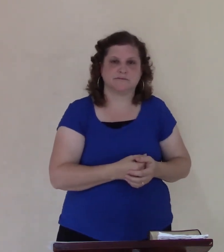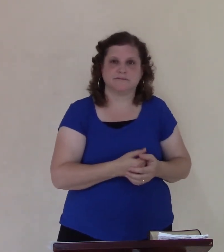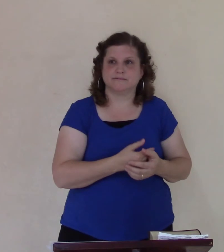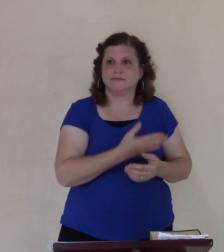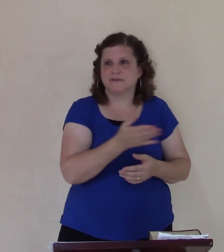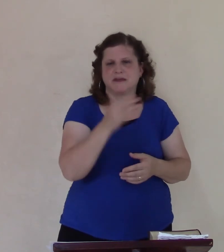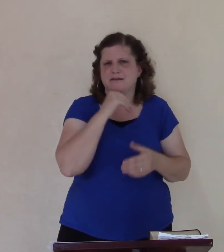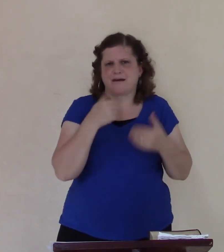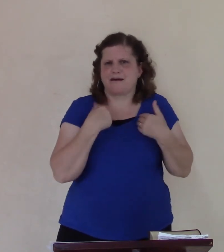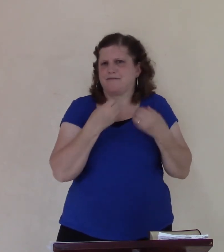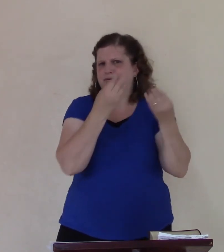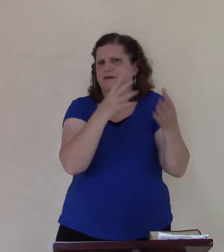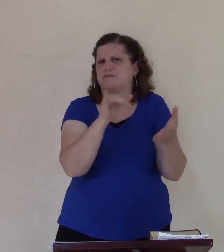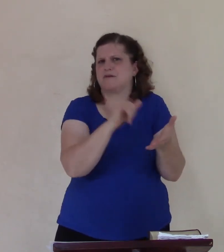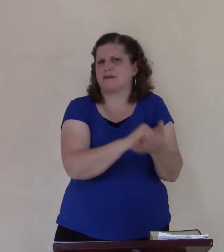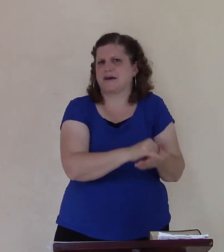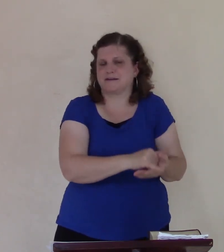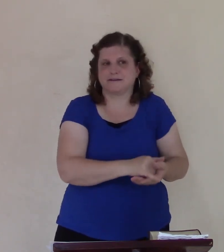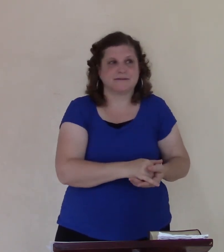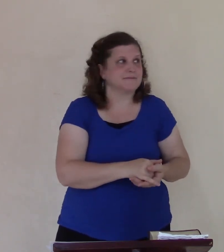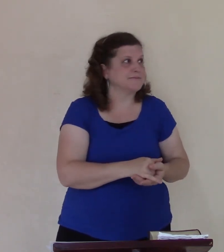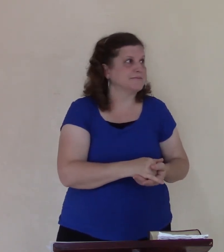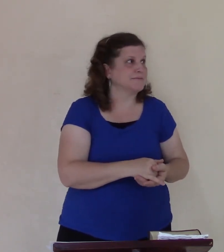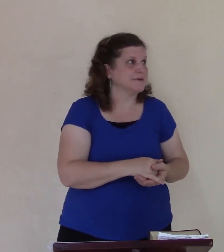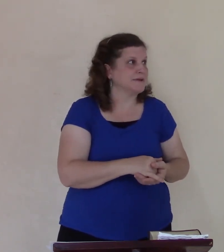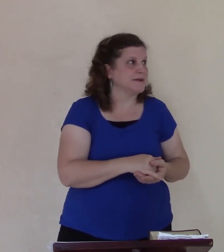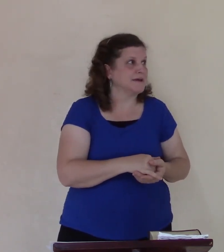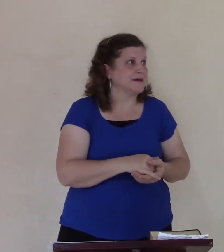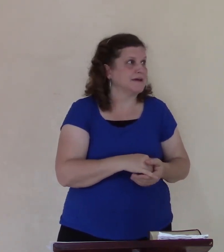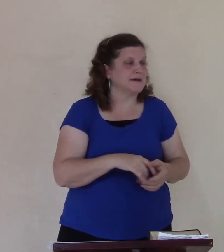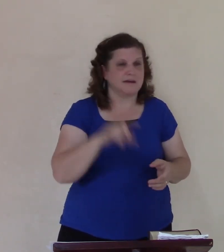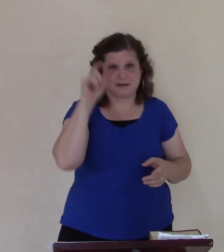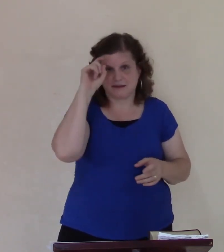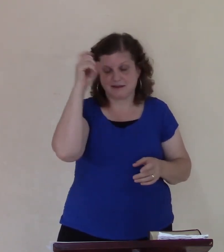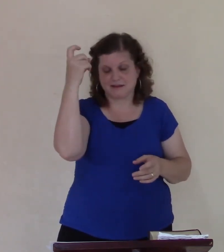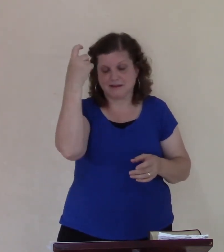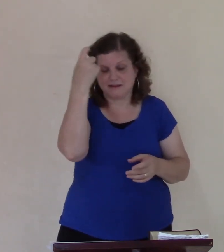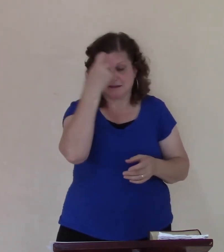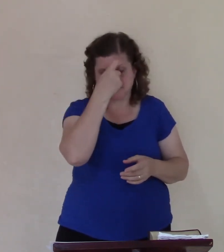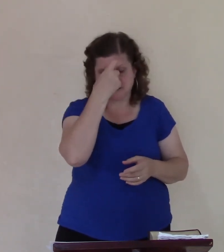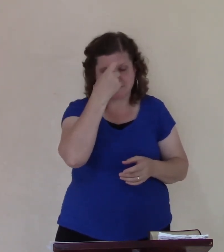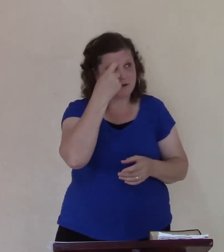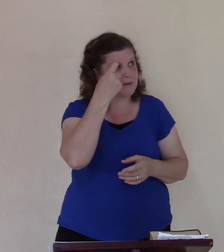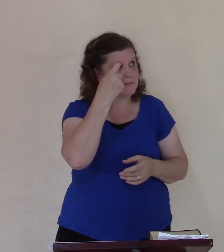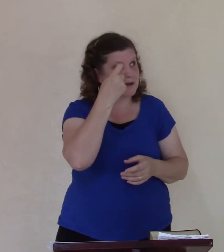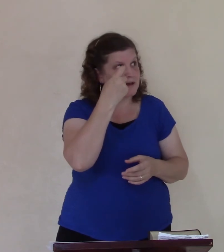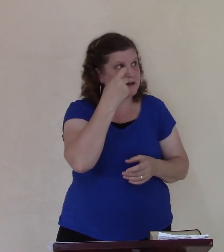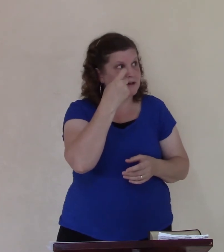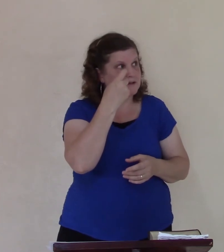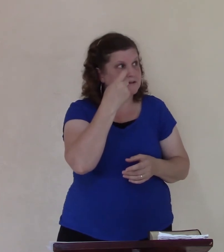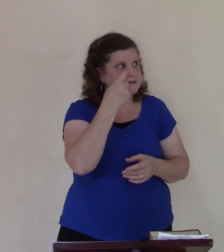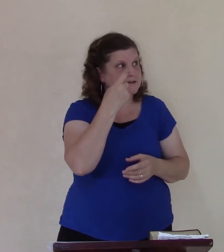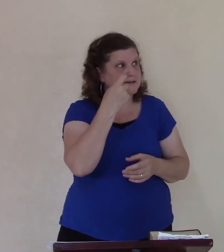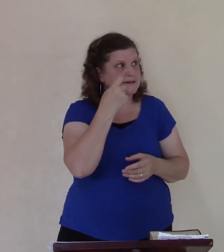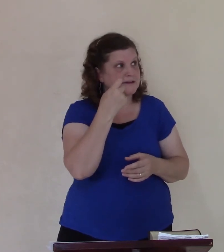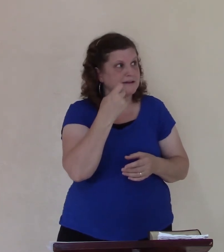there's something you need to understand about government government okay it's like this they say